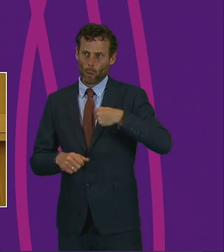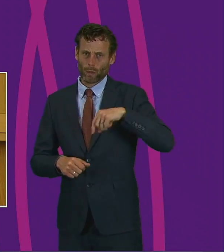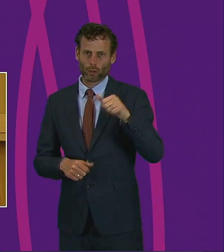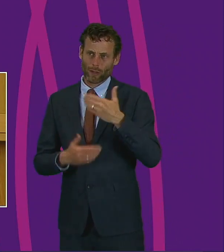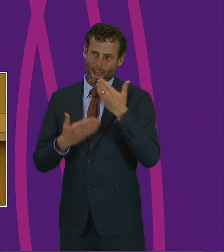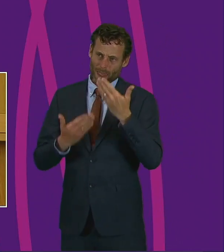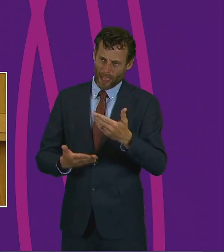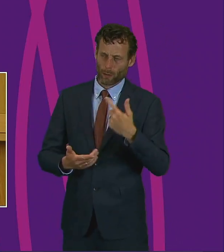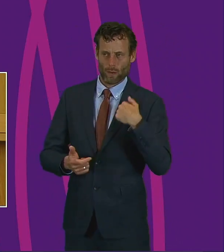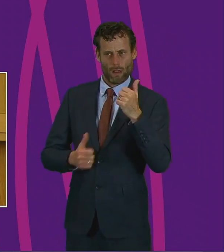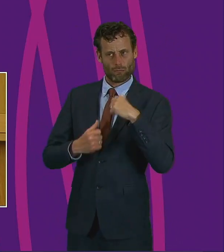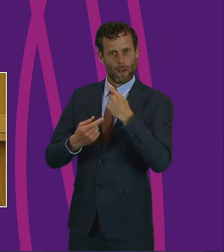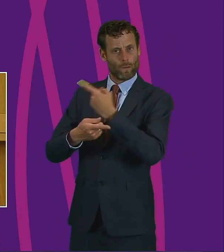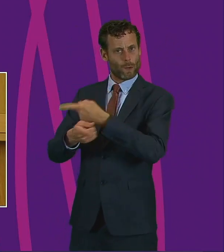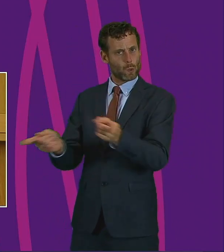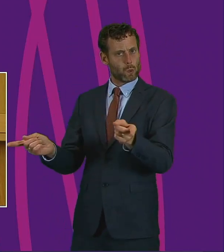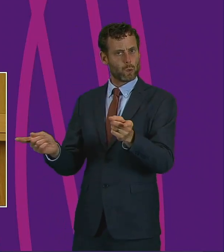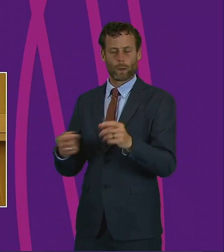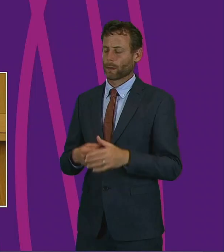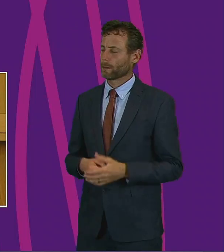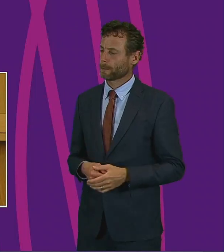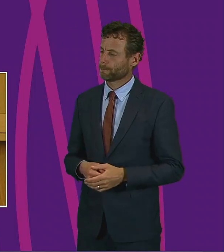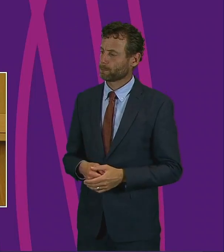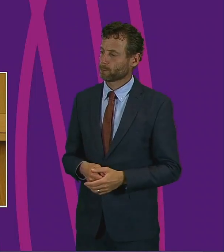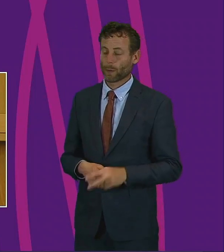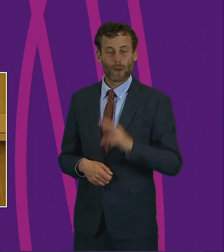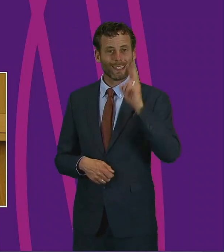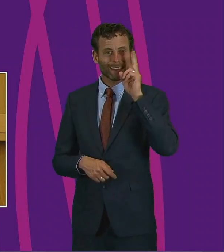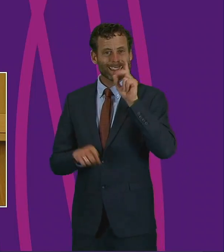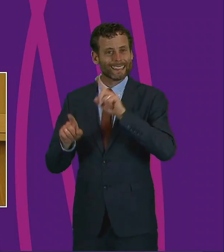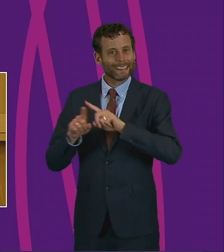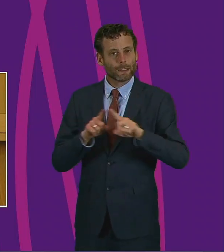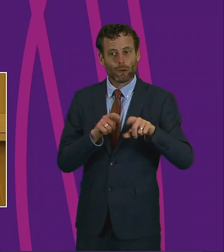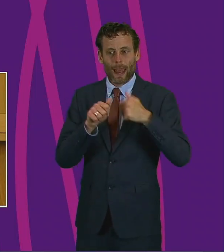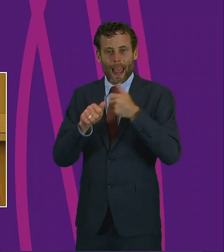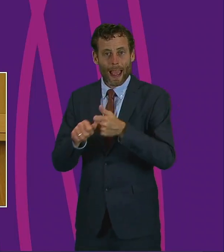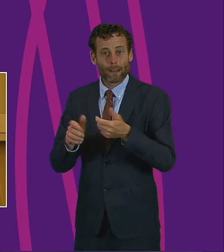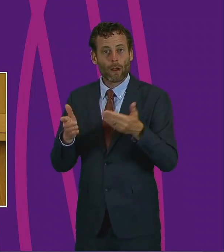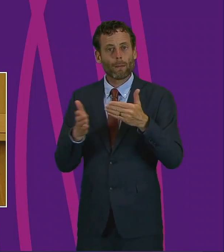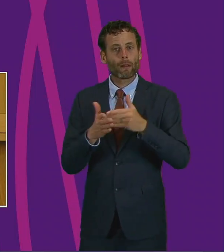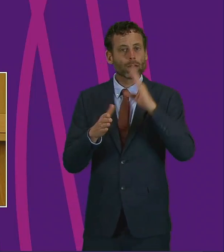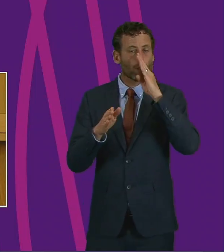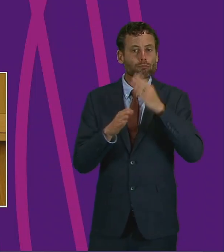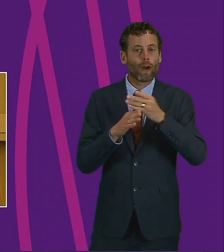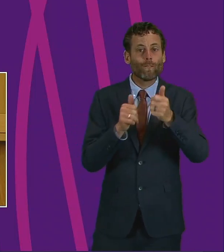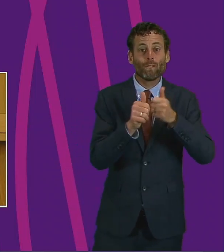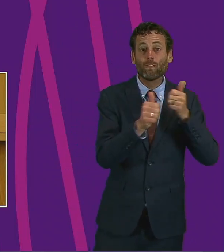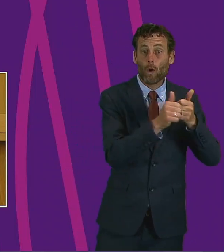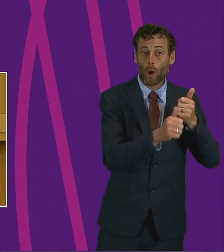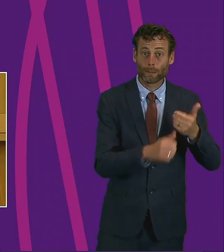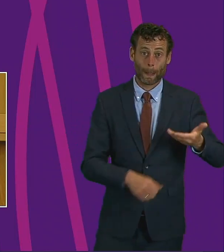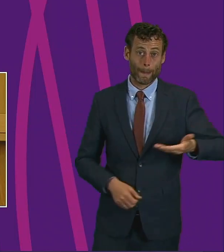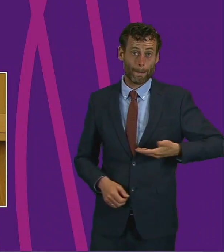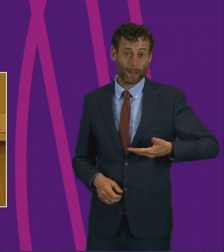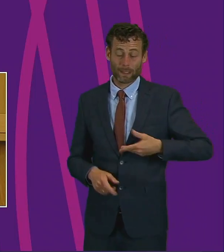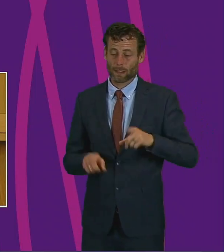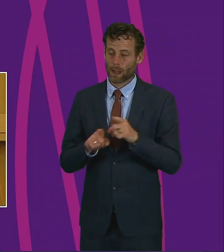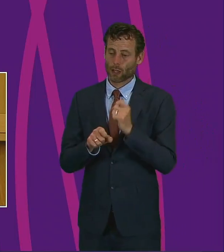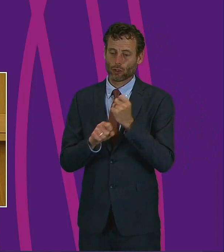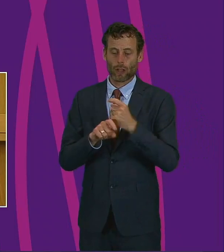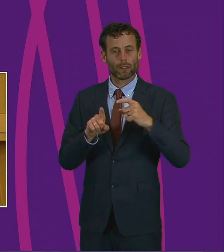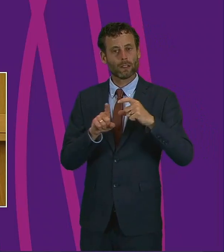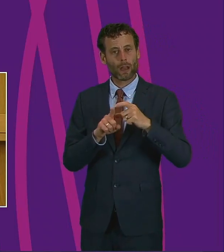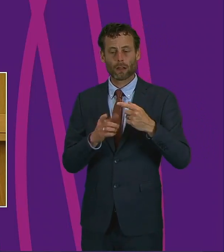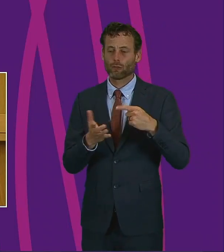pride. On top of the mutual aid groups, we can see the response of the private sector. In my own constituency, businesses like Jill's Deli, the